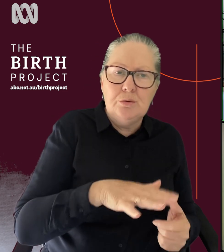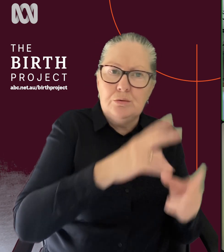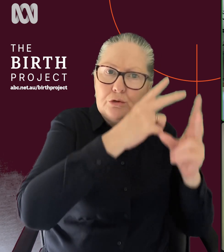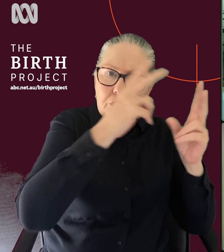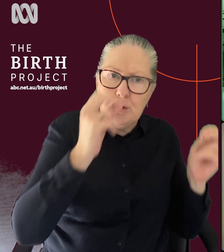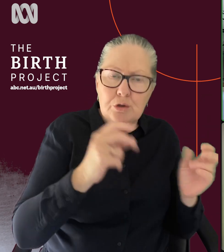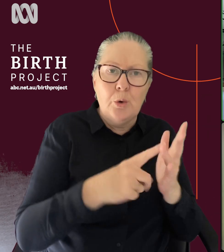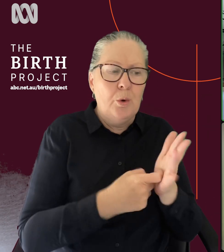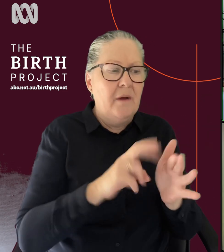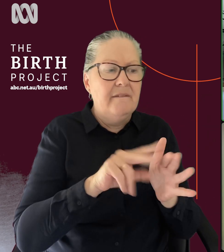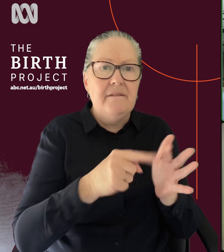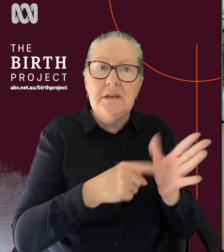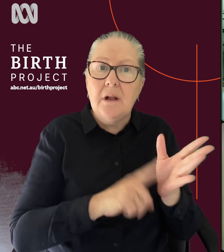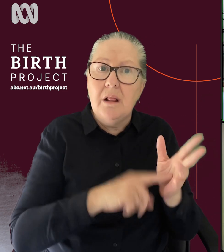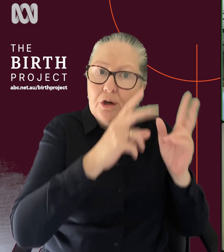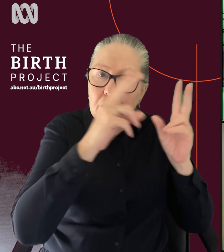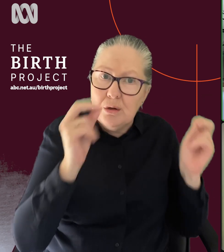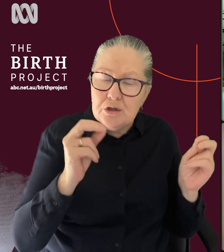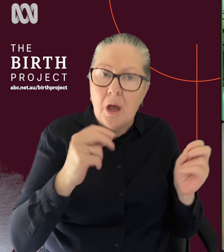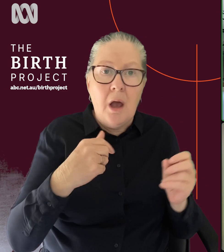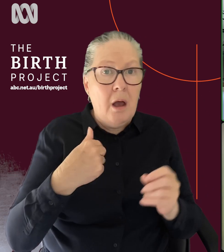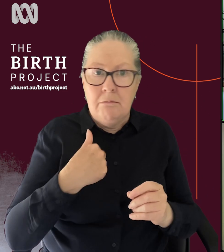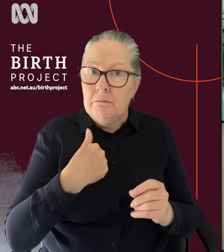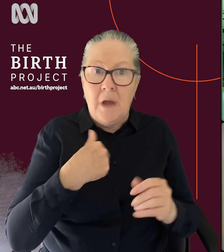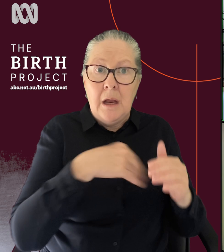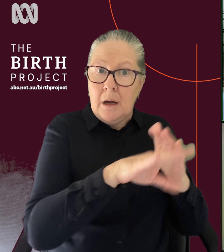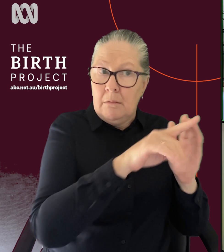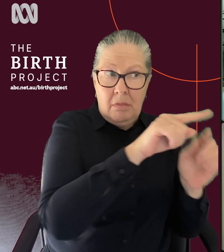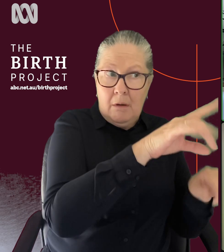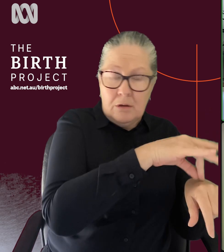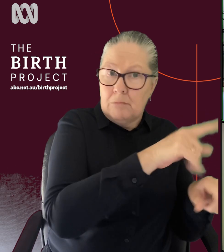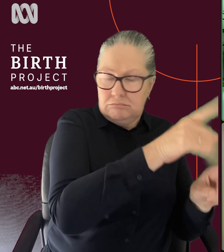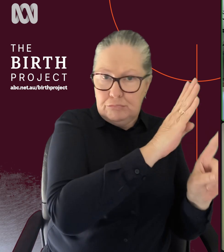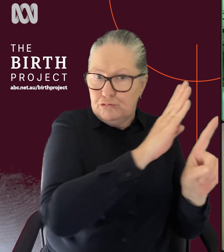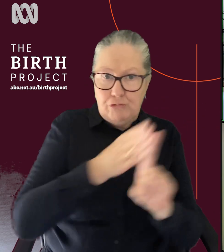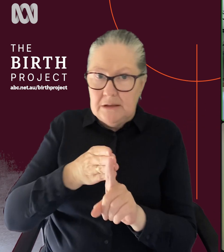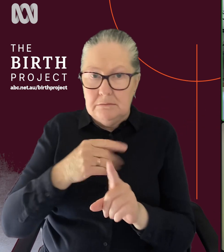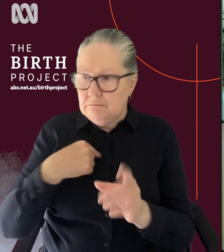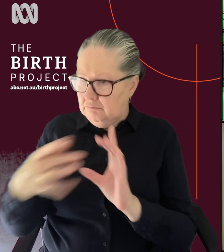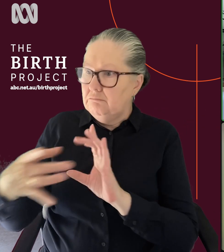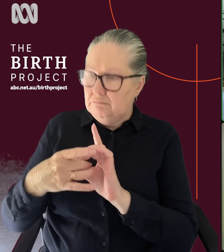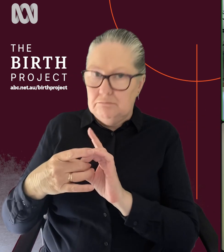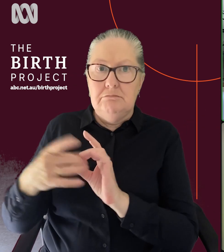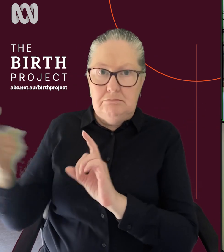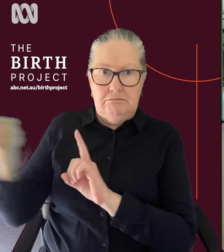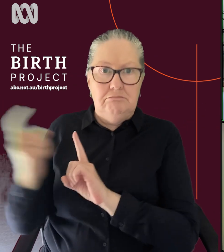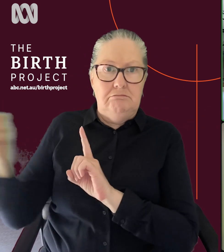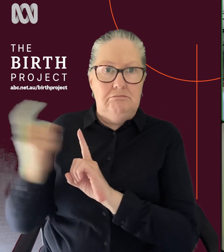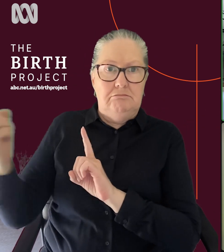know, fetal nurse. Whereas I was popped into that program straight away. And for me, that was vital in helping me settle